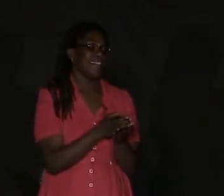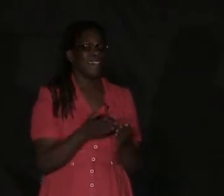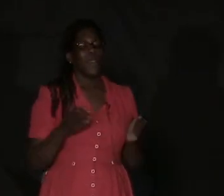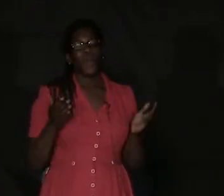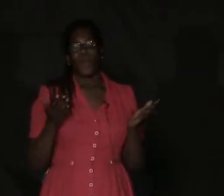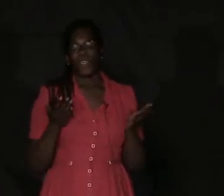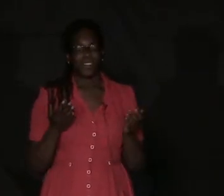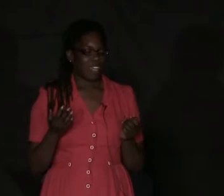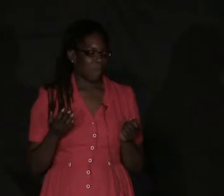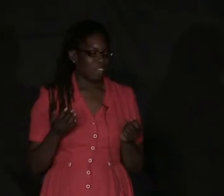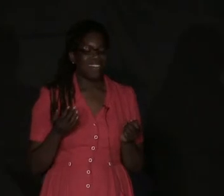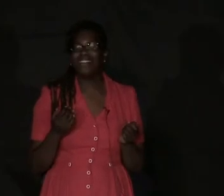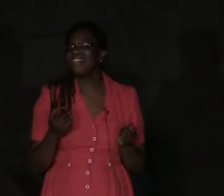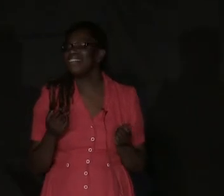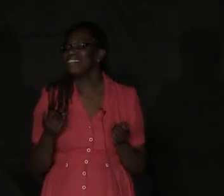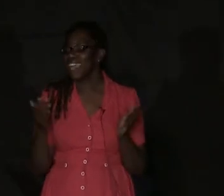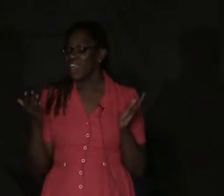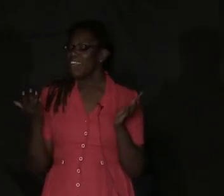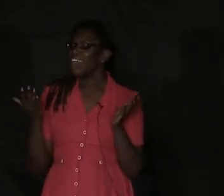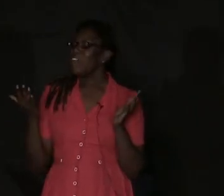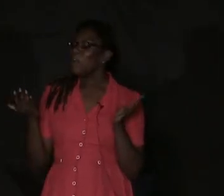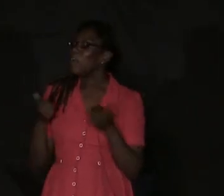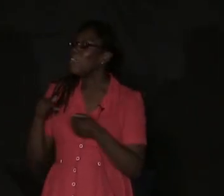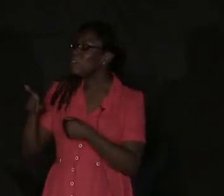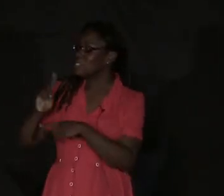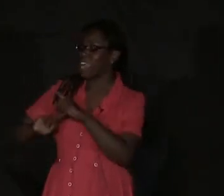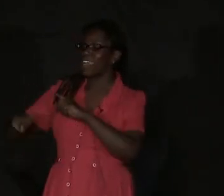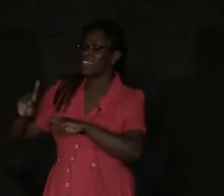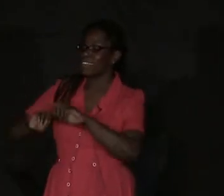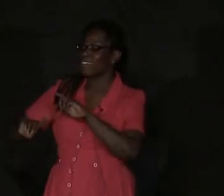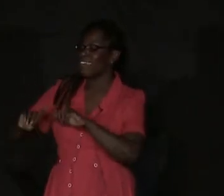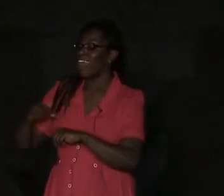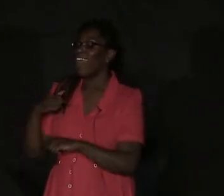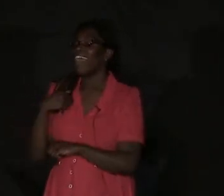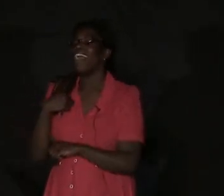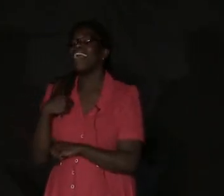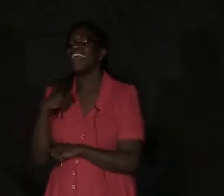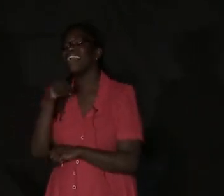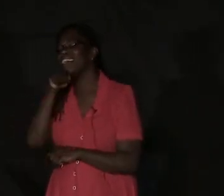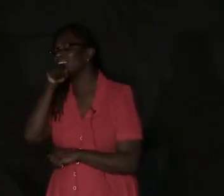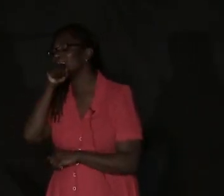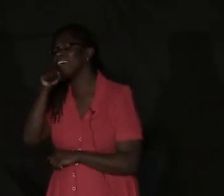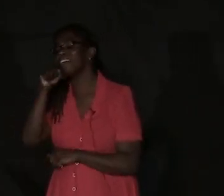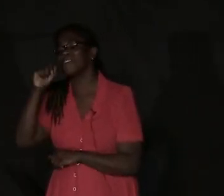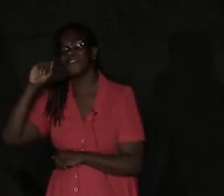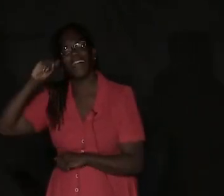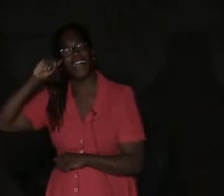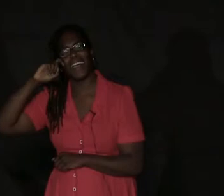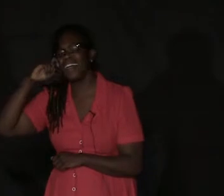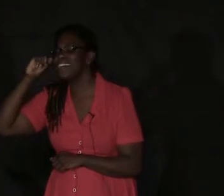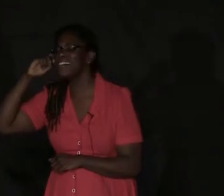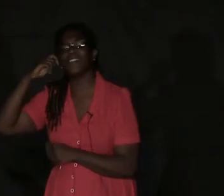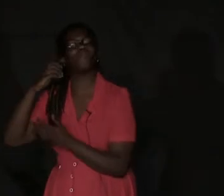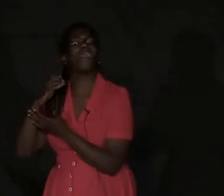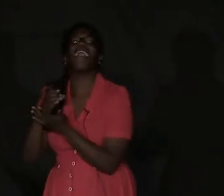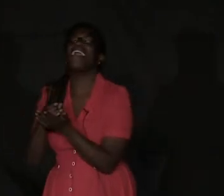Stop it. What you signed. I love onion pie.